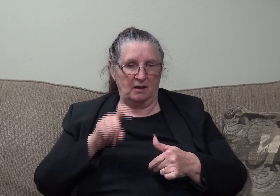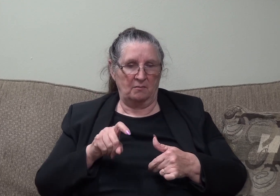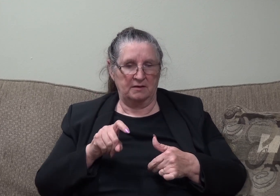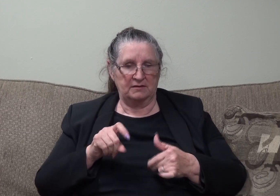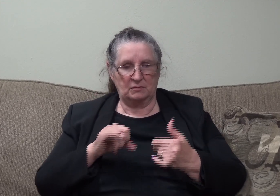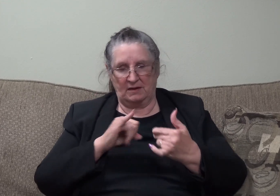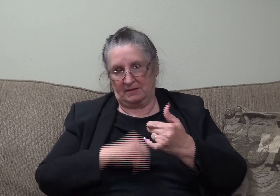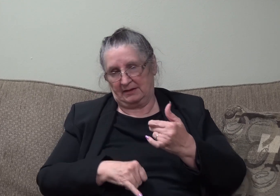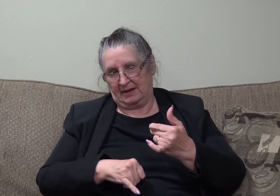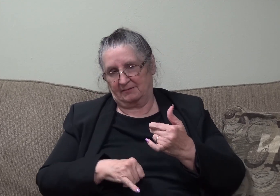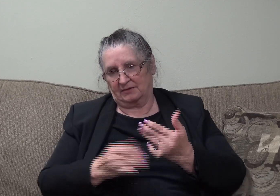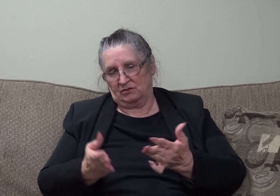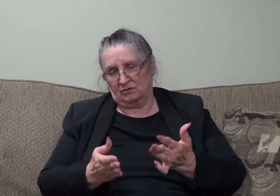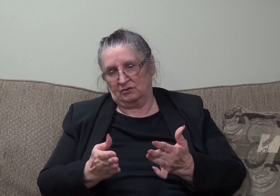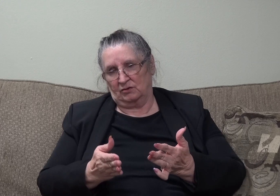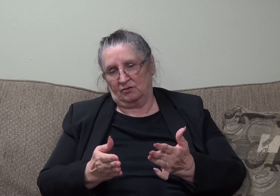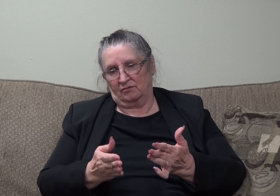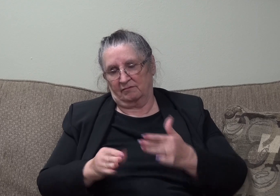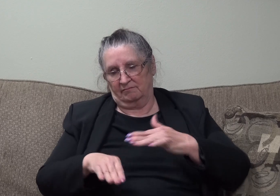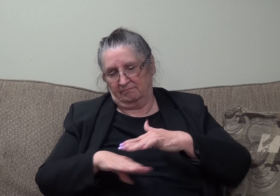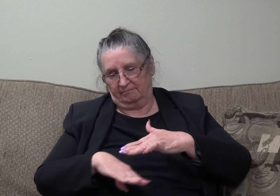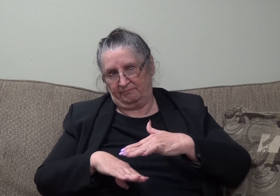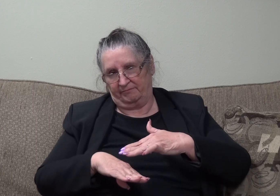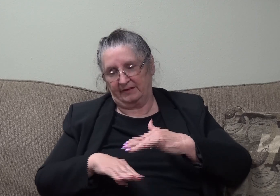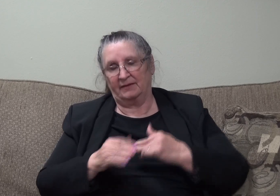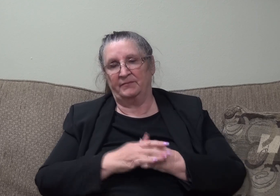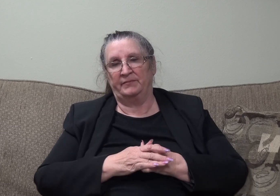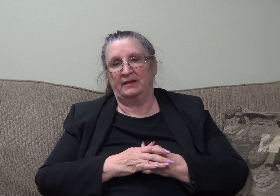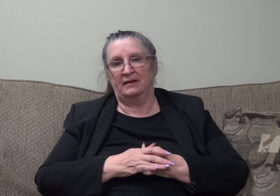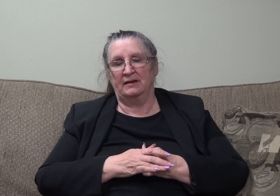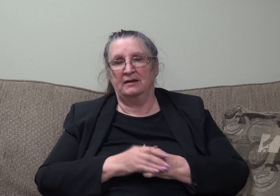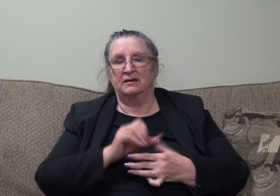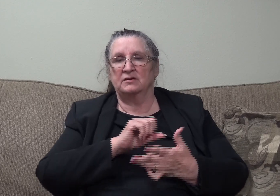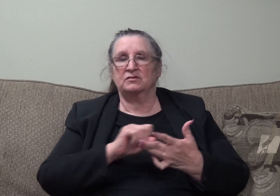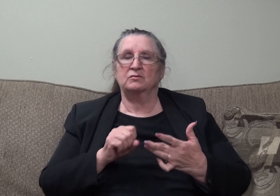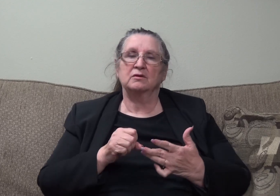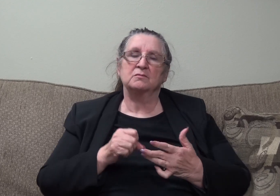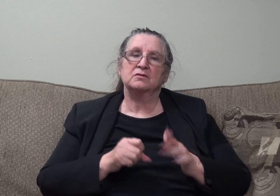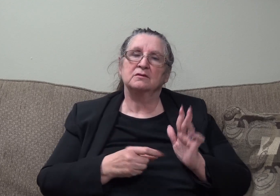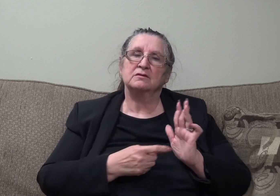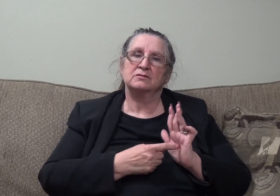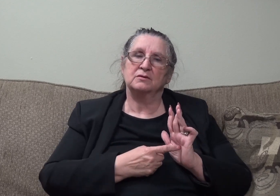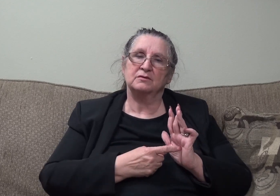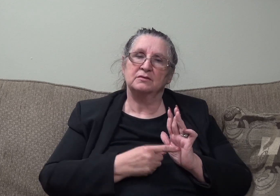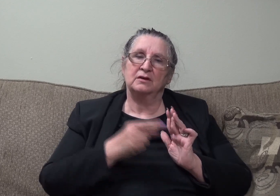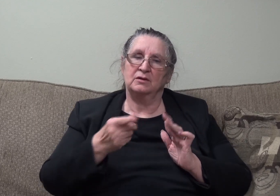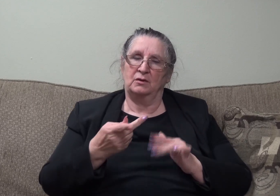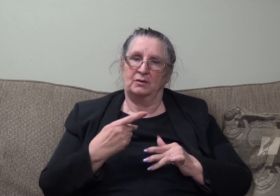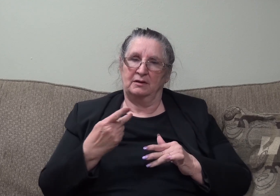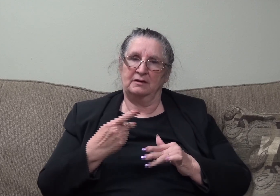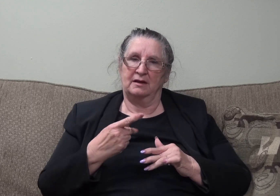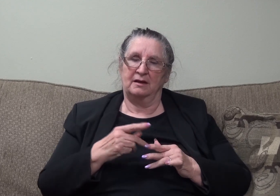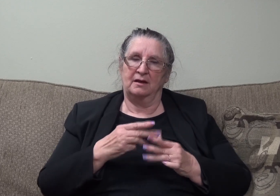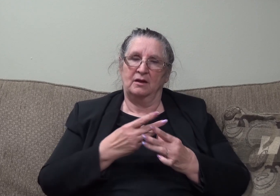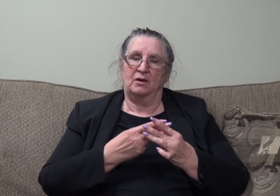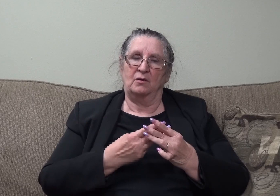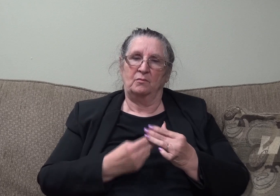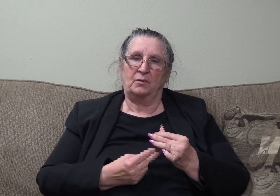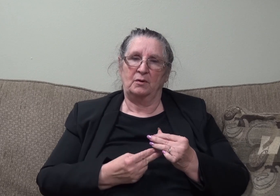last and servant of all. So in this scripture, you and I, we're both reminders of the example